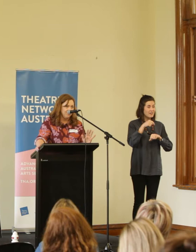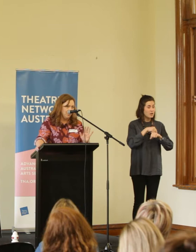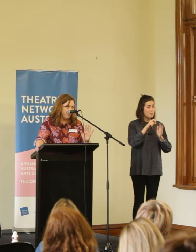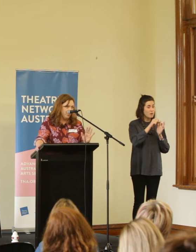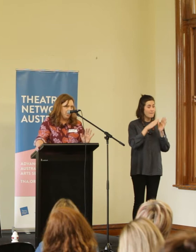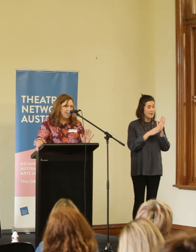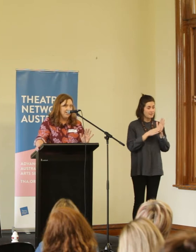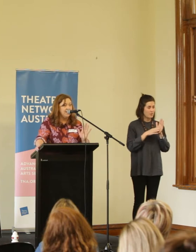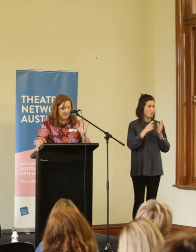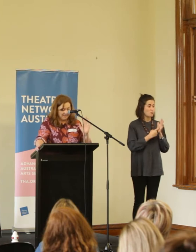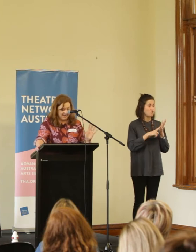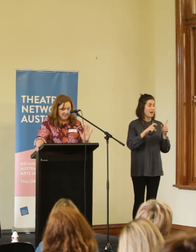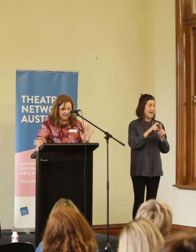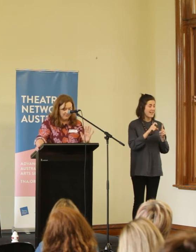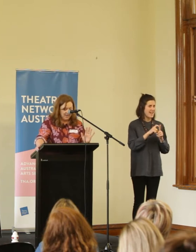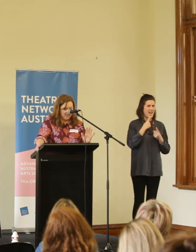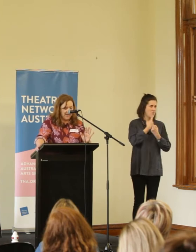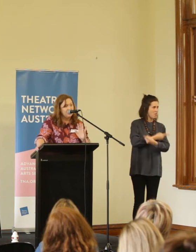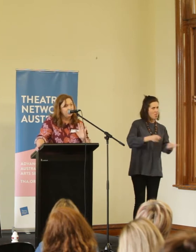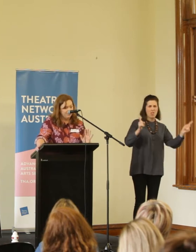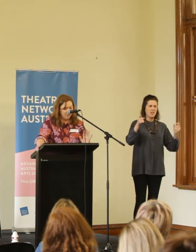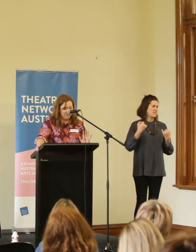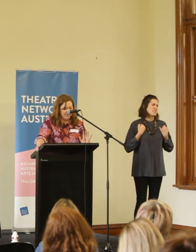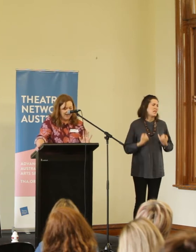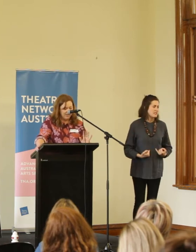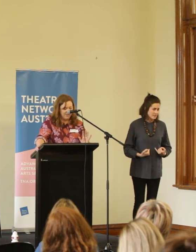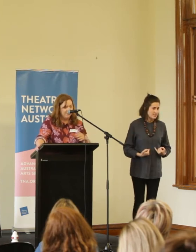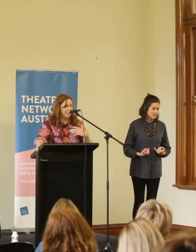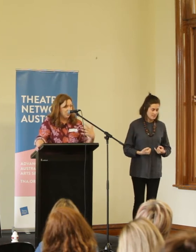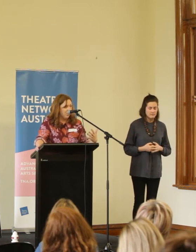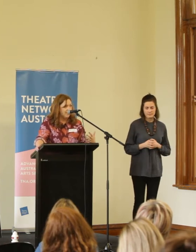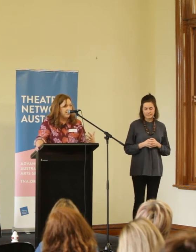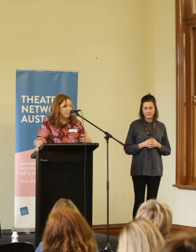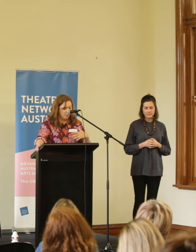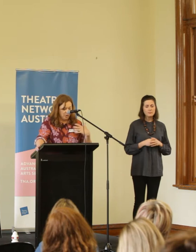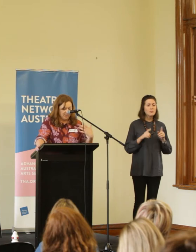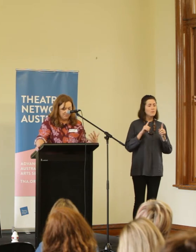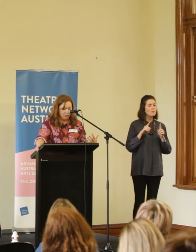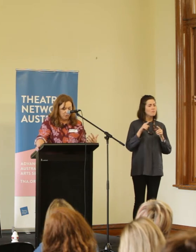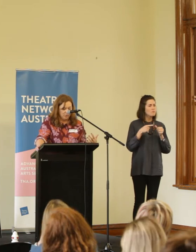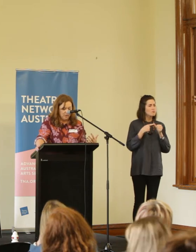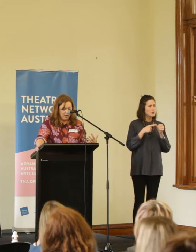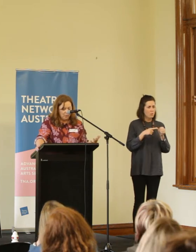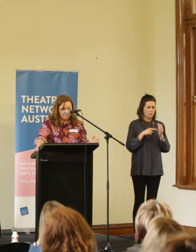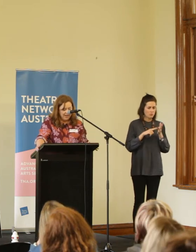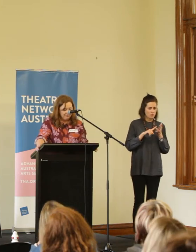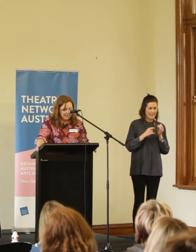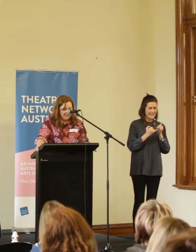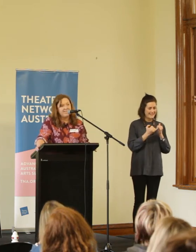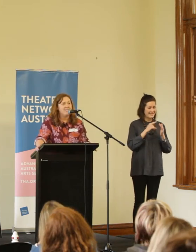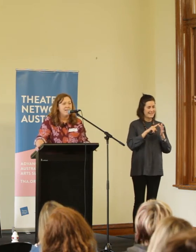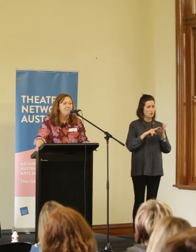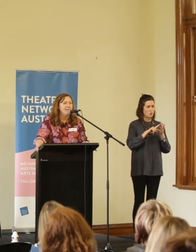denouncement of the work as disgusting and in response to the narratives of sexuality that the work explored, Rudd